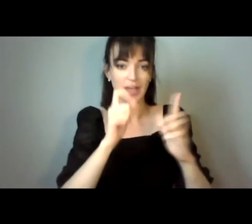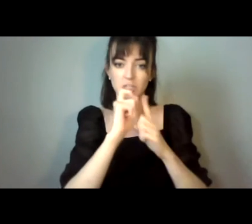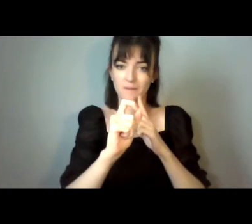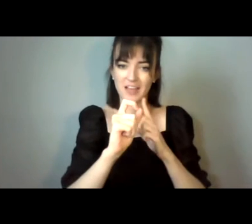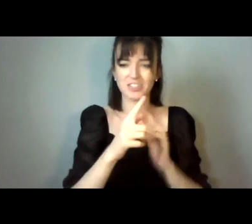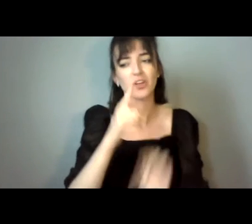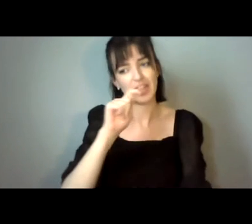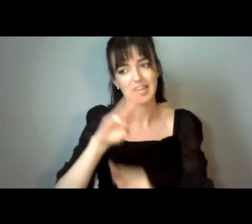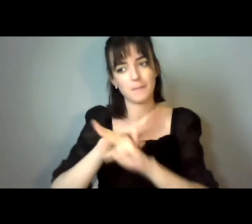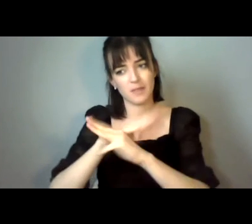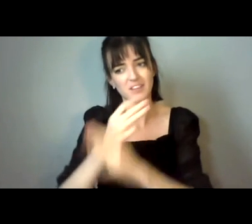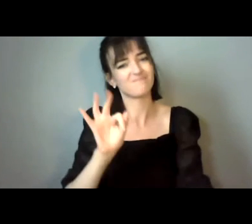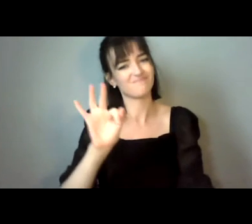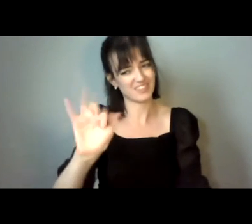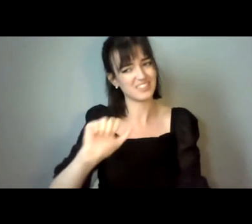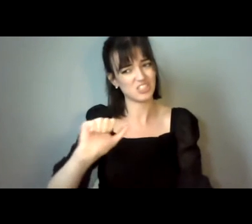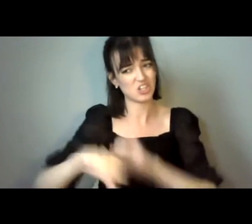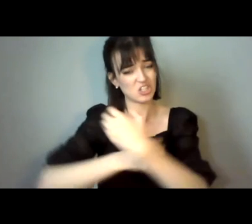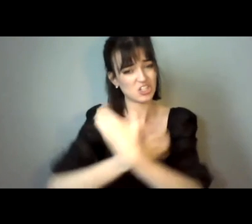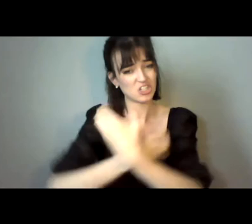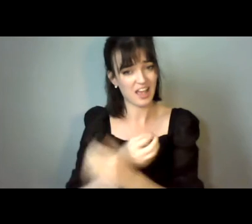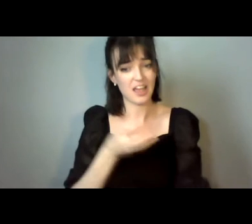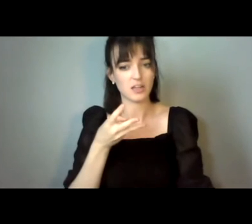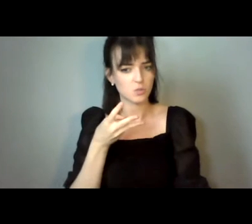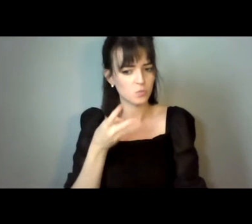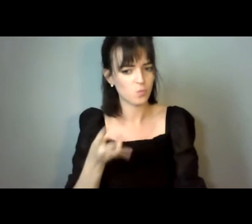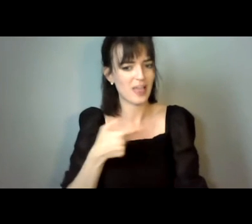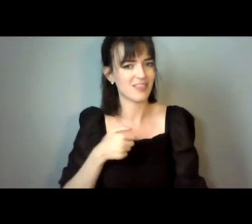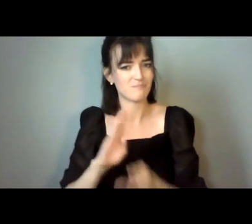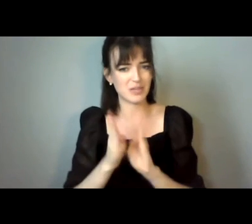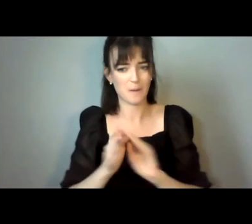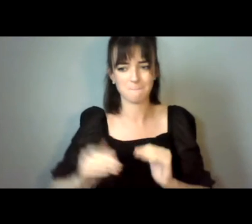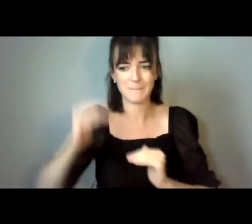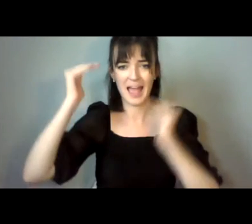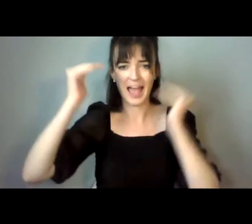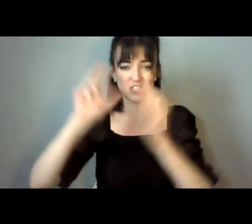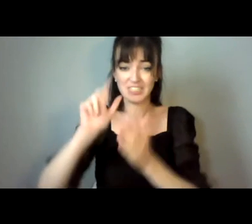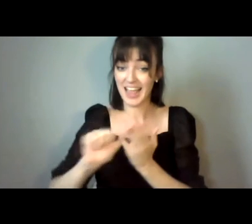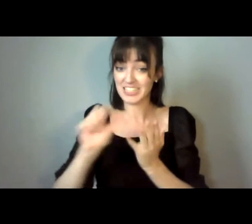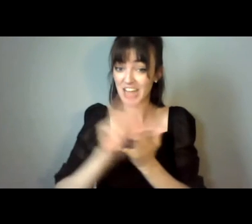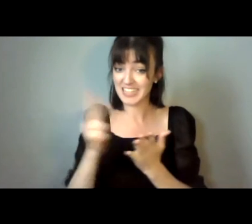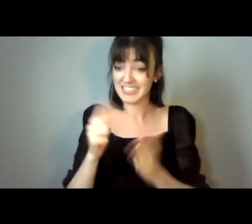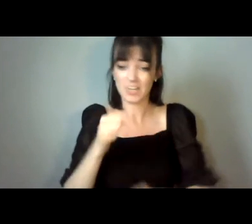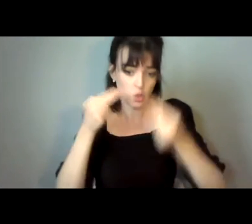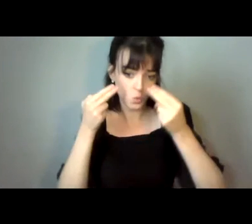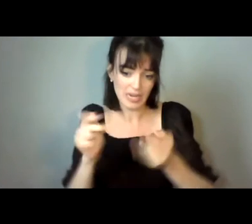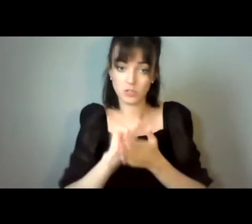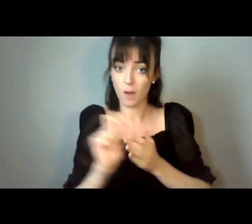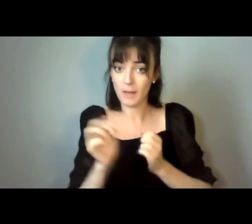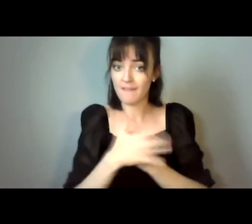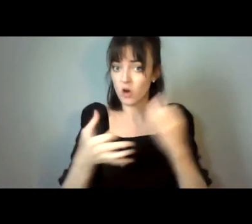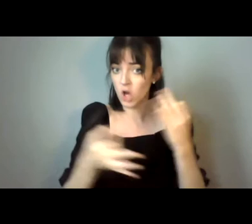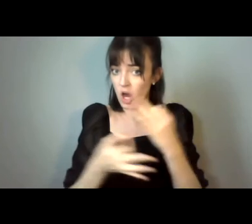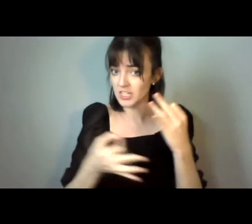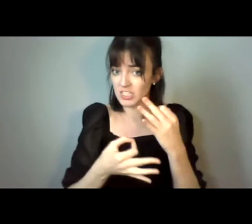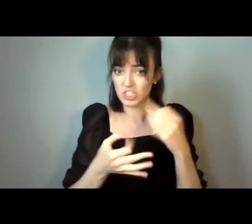parents, your child is going to be a legal adult at 18. Unless you get guardianship, you're not going to be able to be